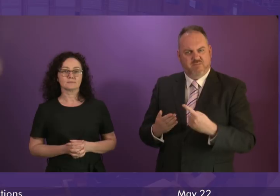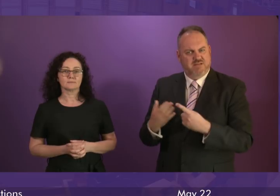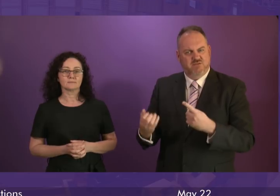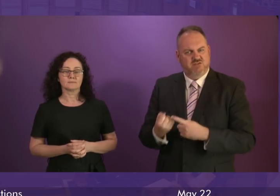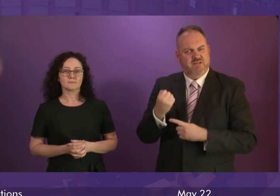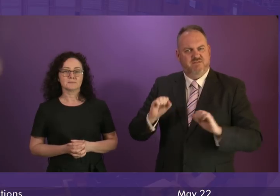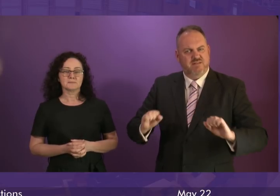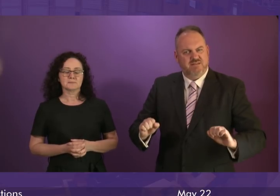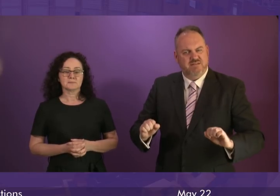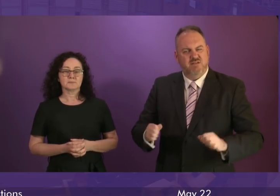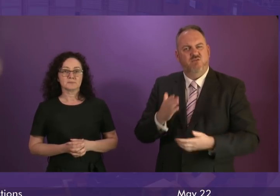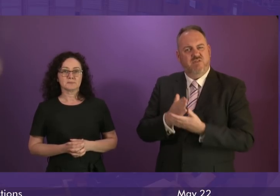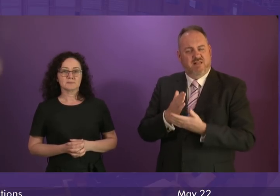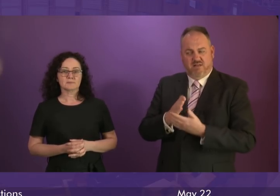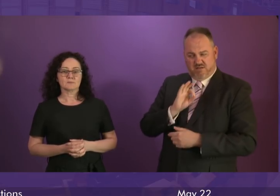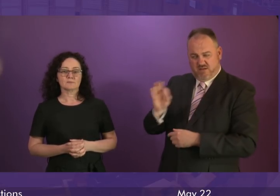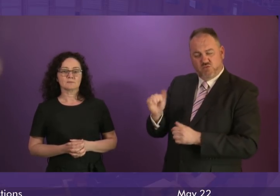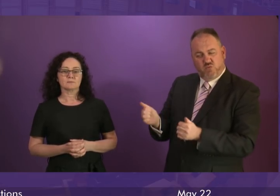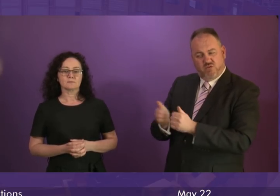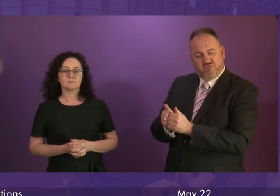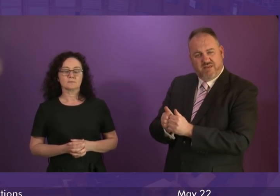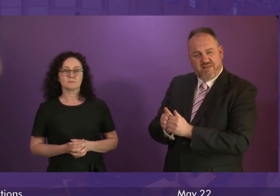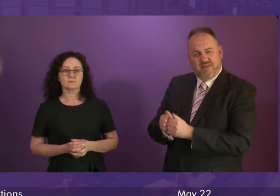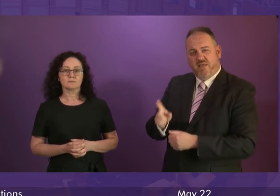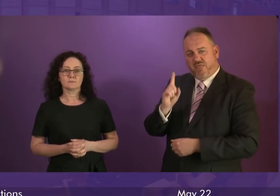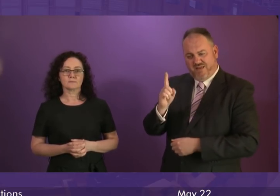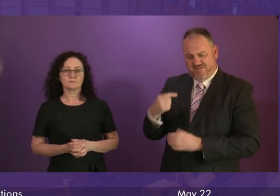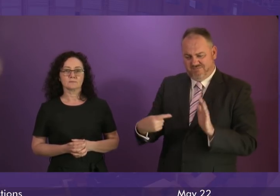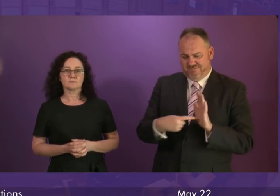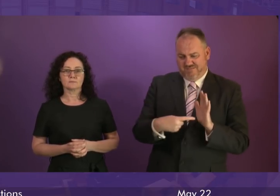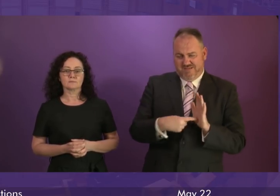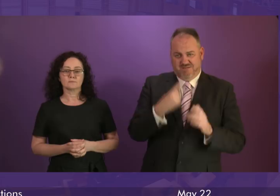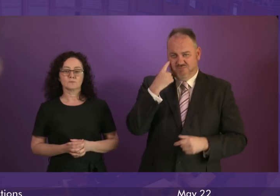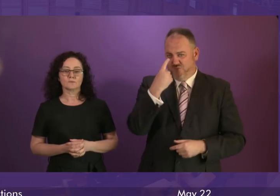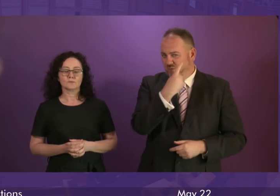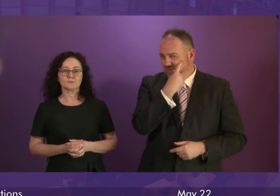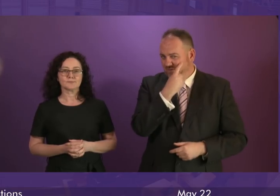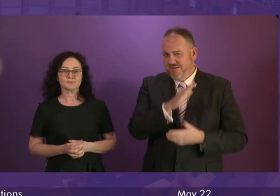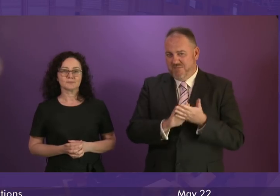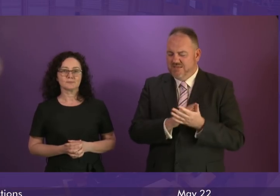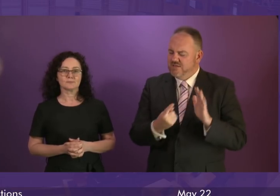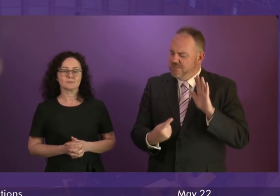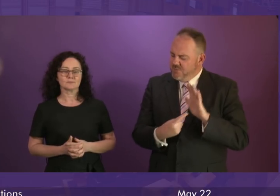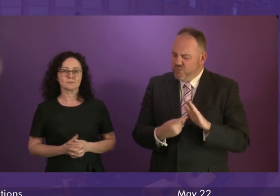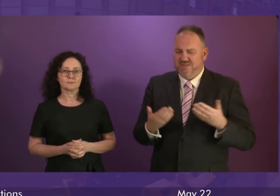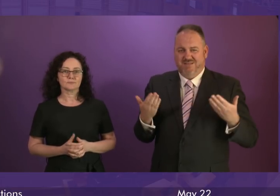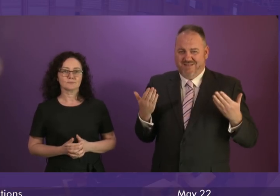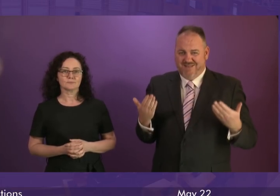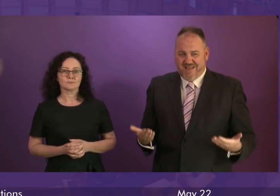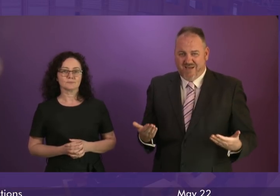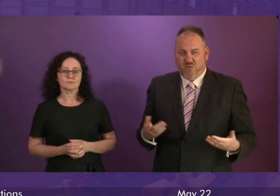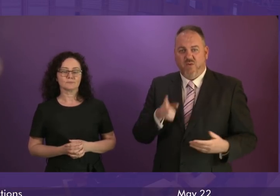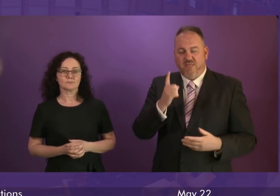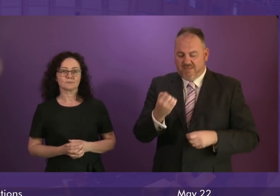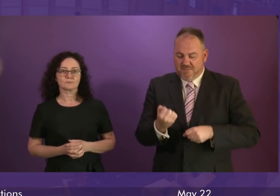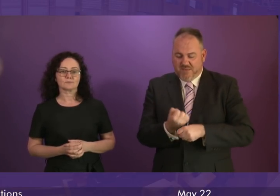So does the First Minister agree with me that in light of this record, it is even more essential than ever that the fabrication